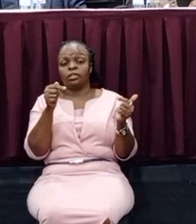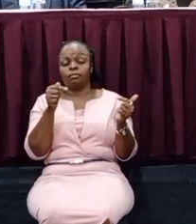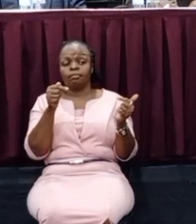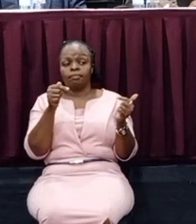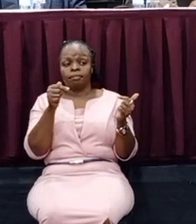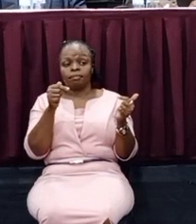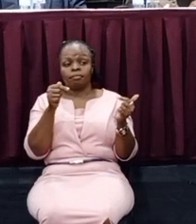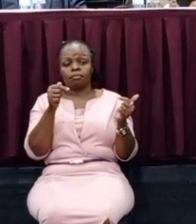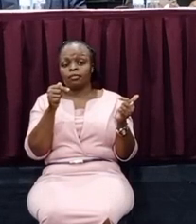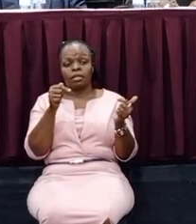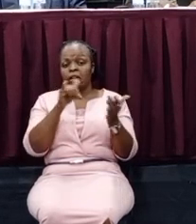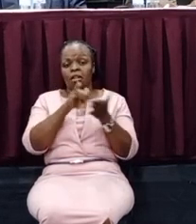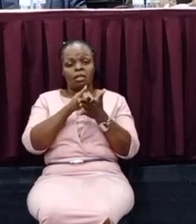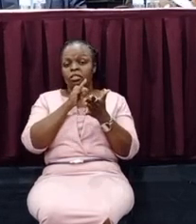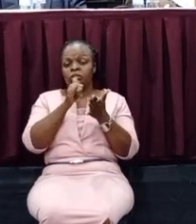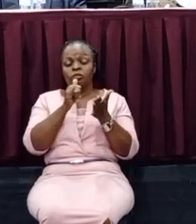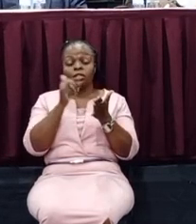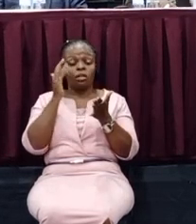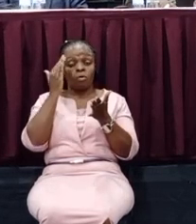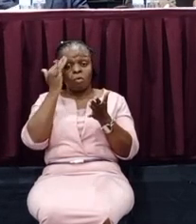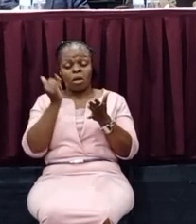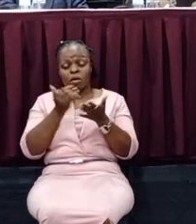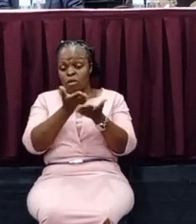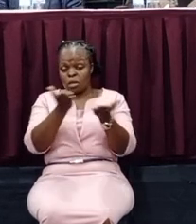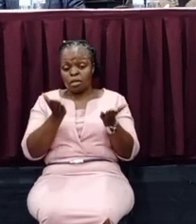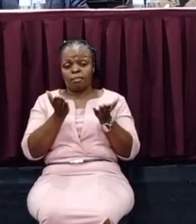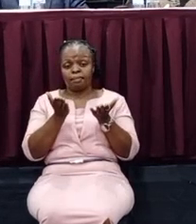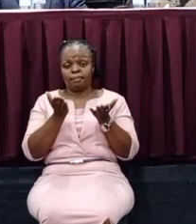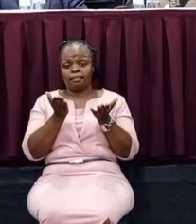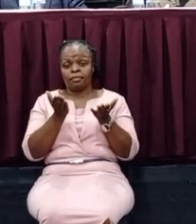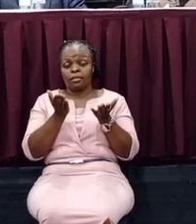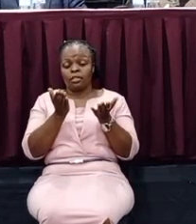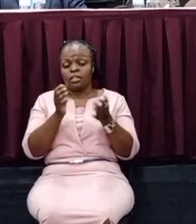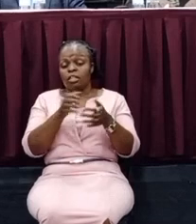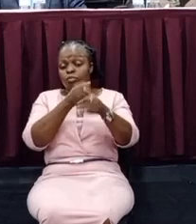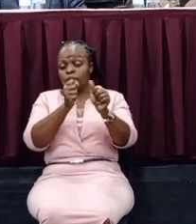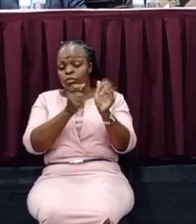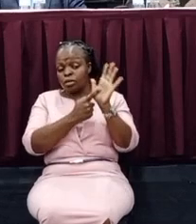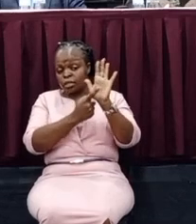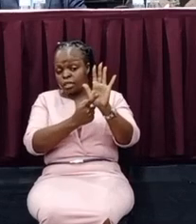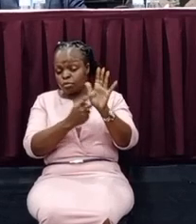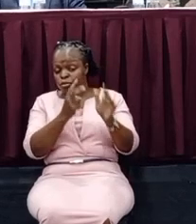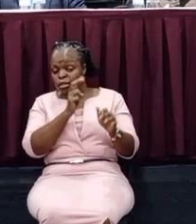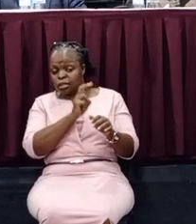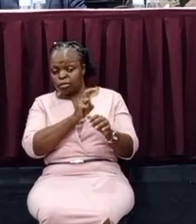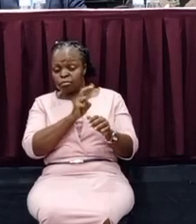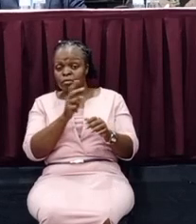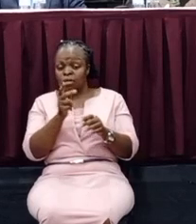That is not the purpose for which we are here. You cannot, for example, say that the country shall not have regulations.